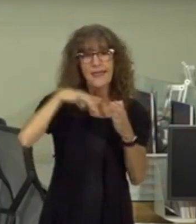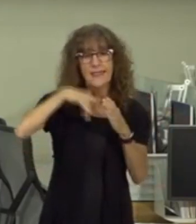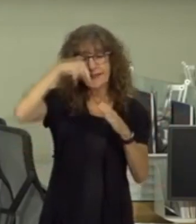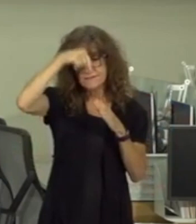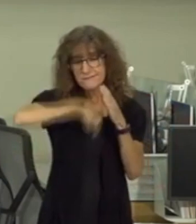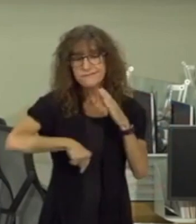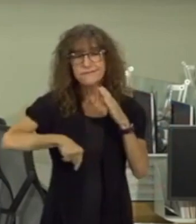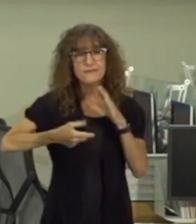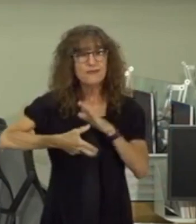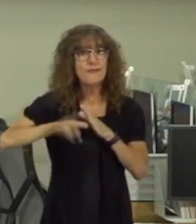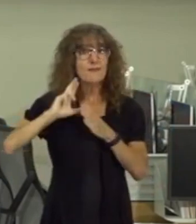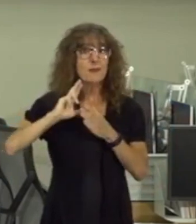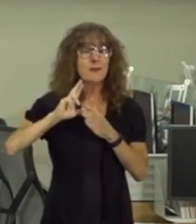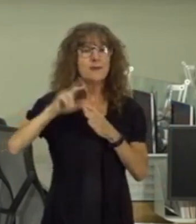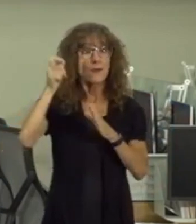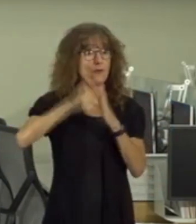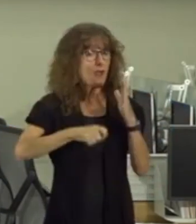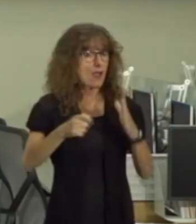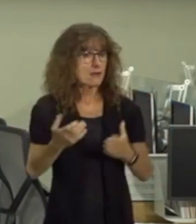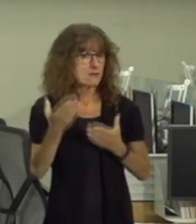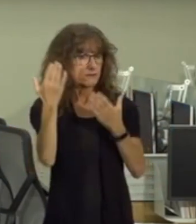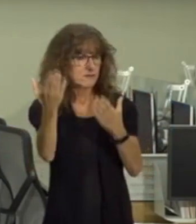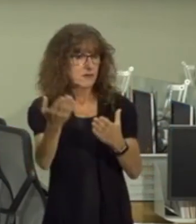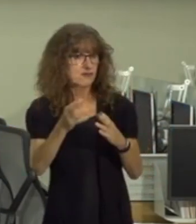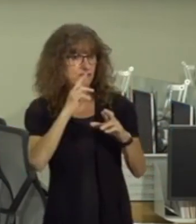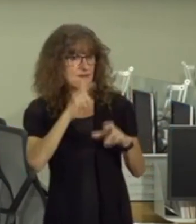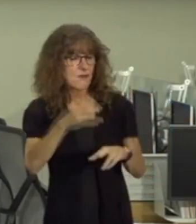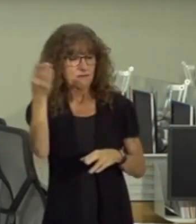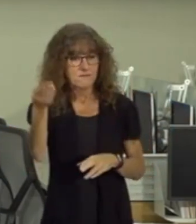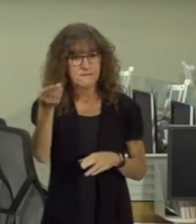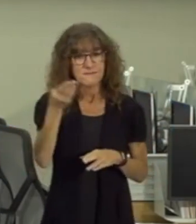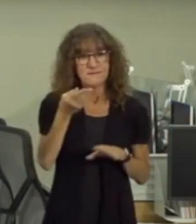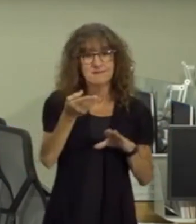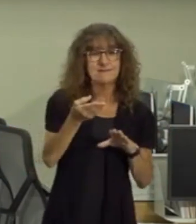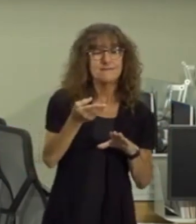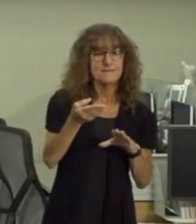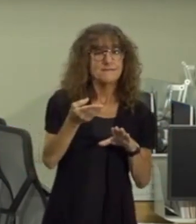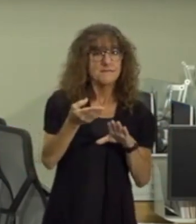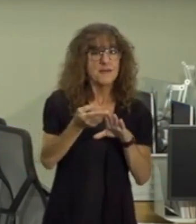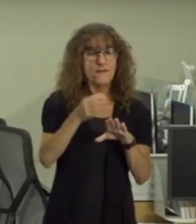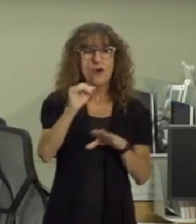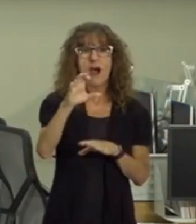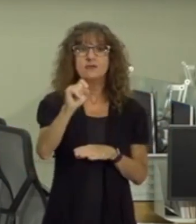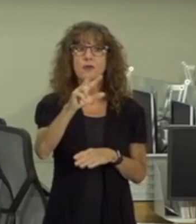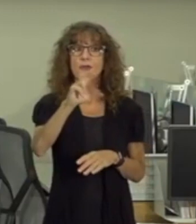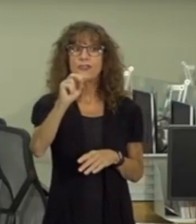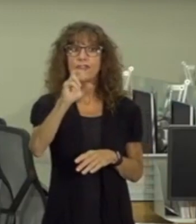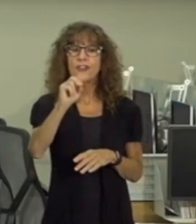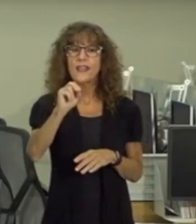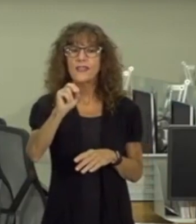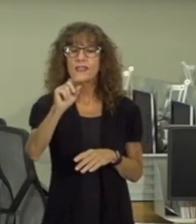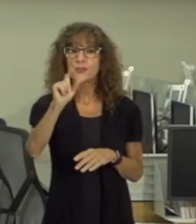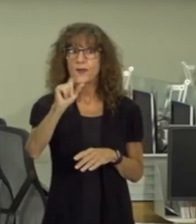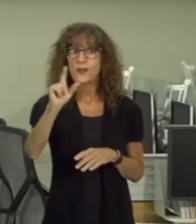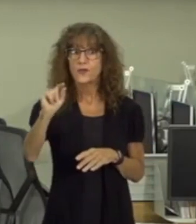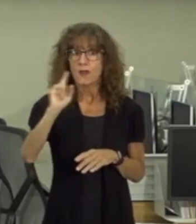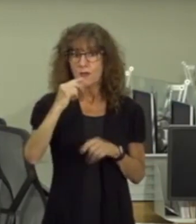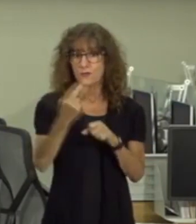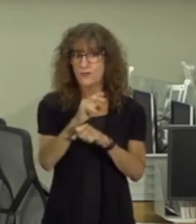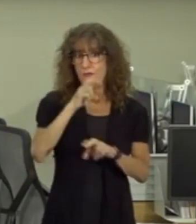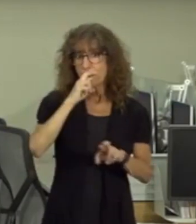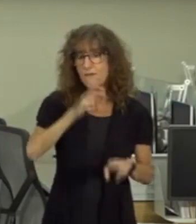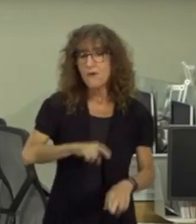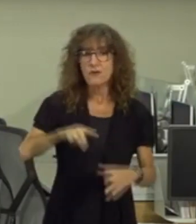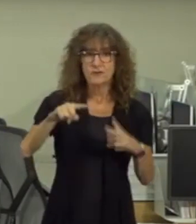create a report recommendation report that i will receive no later than october 30th of this year and i will uh use this